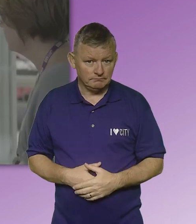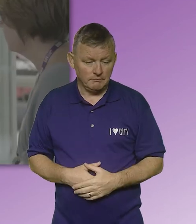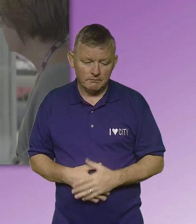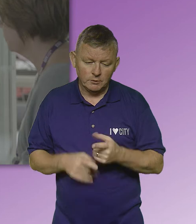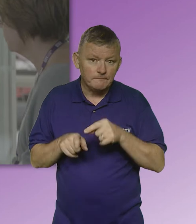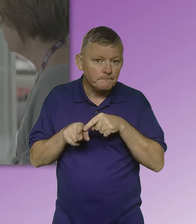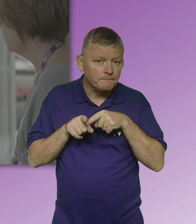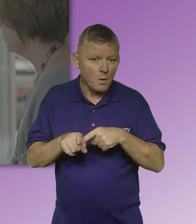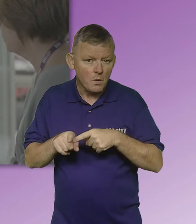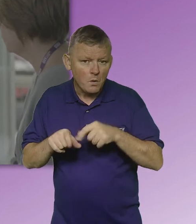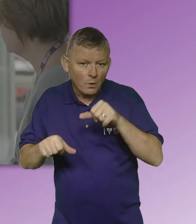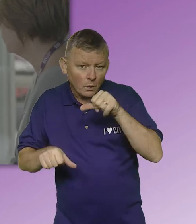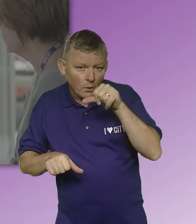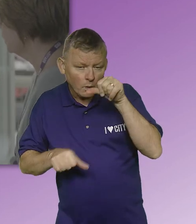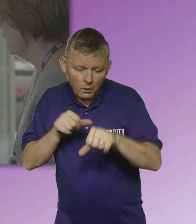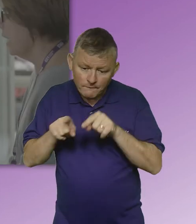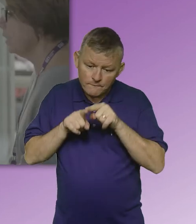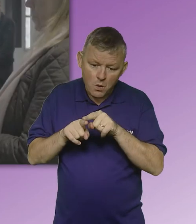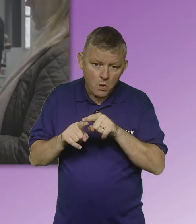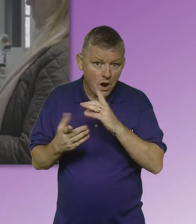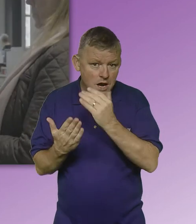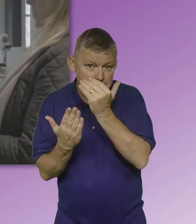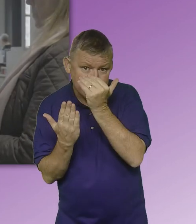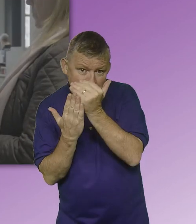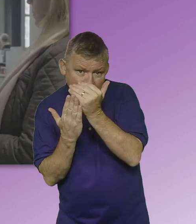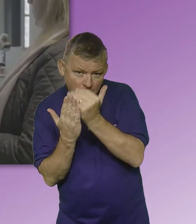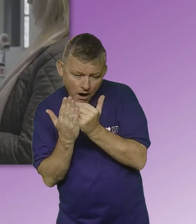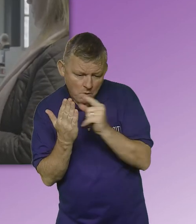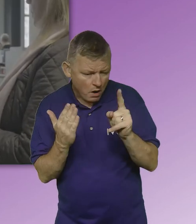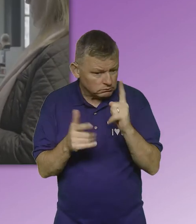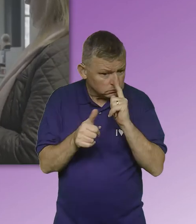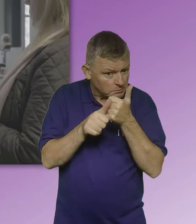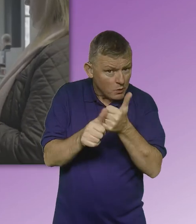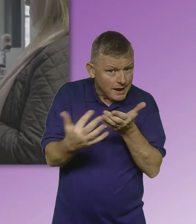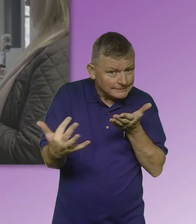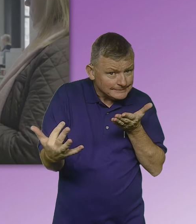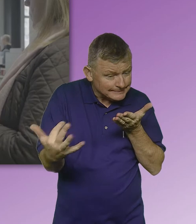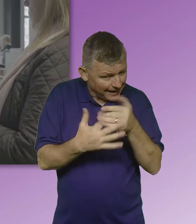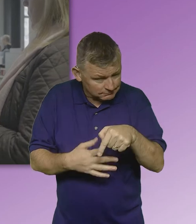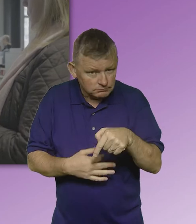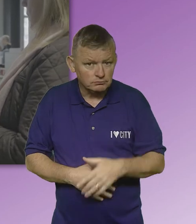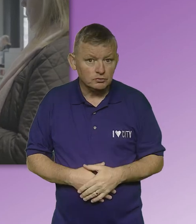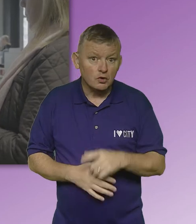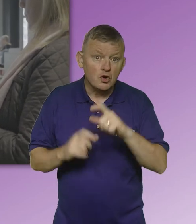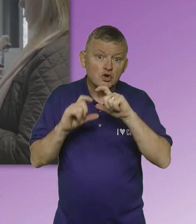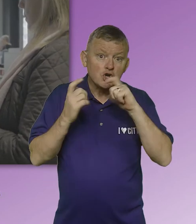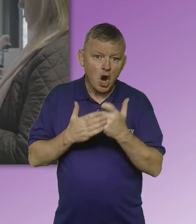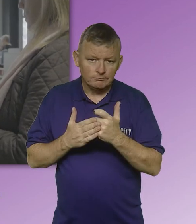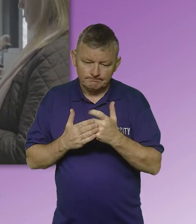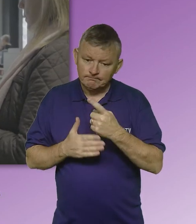admissions procedures and selection criteria that support fair access. The College guarantees